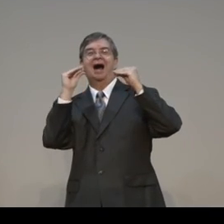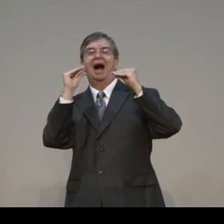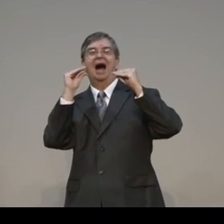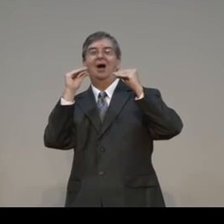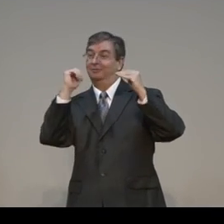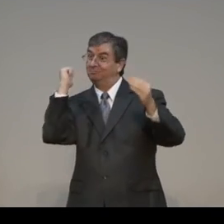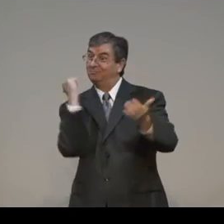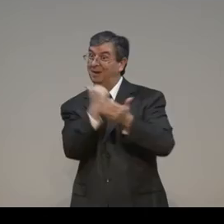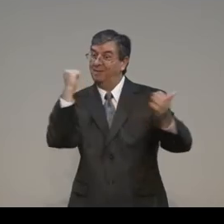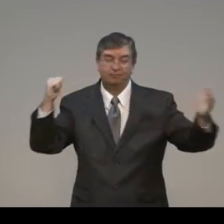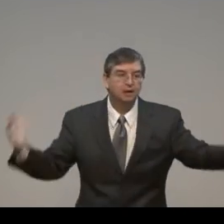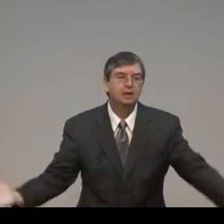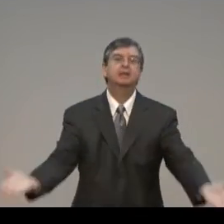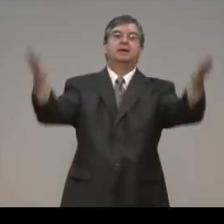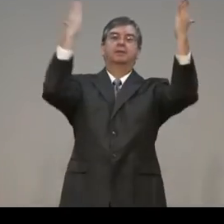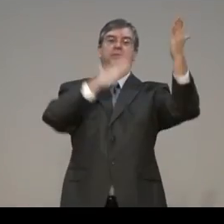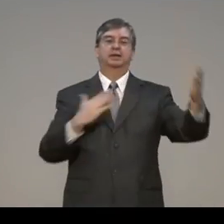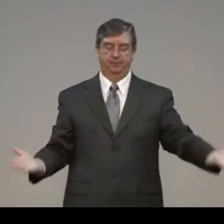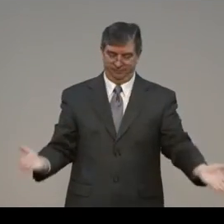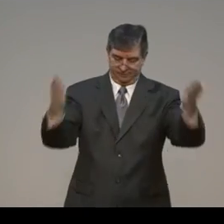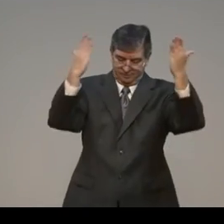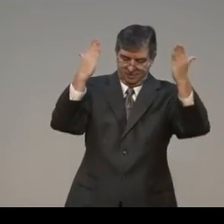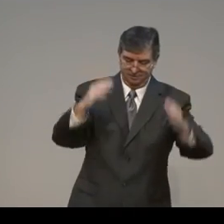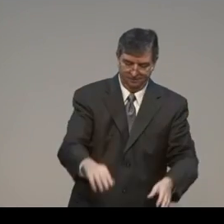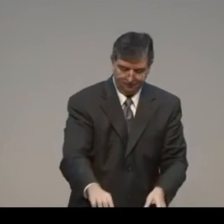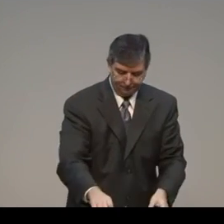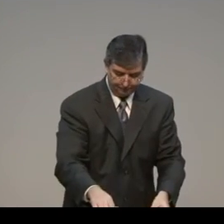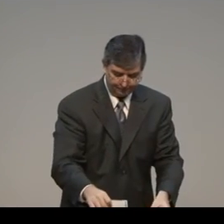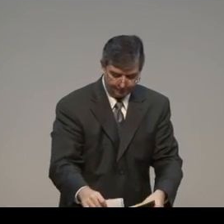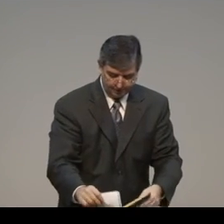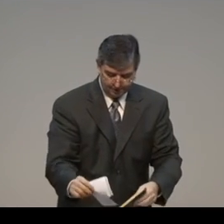understanding, a deeper knowledge of the law that's not on our face. Amen. That's right.